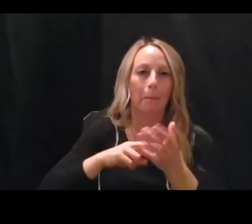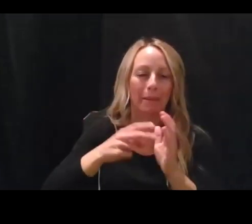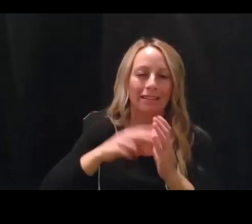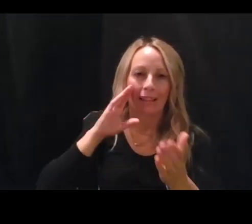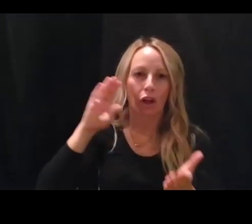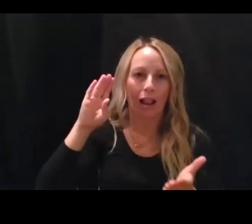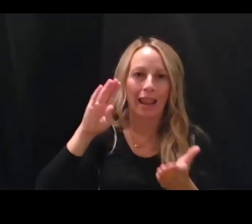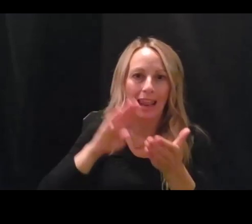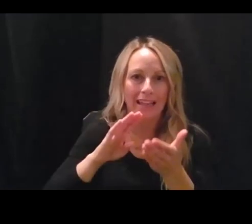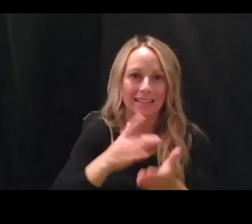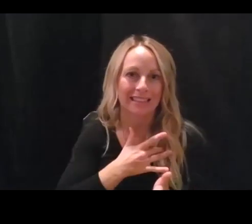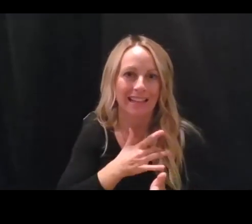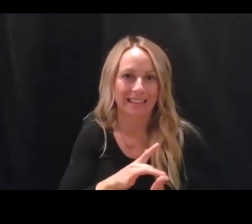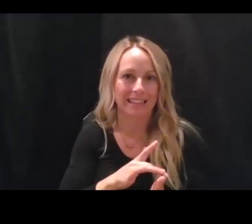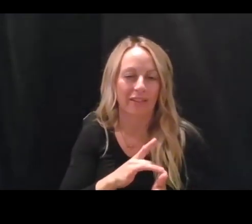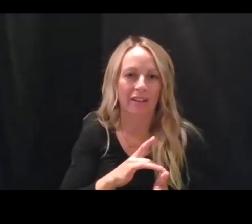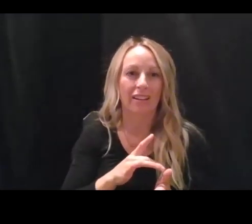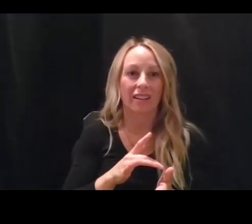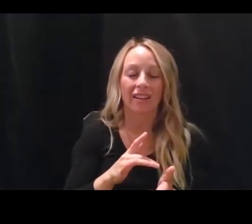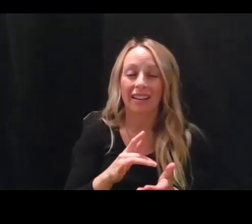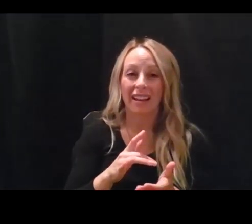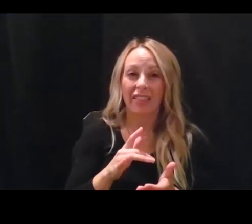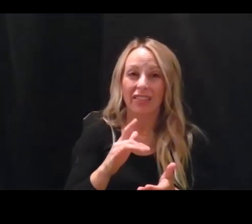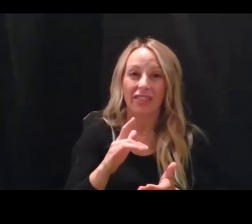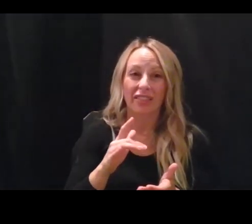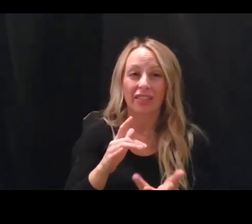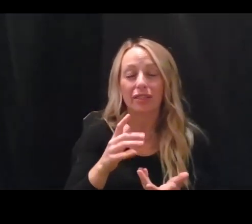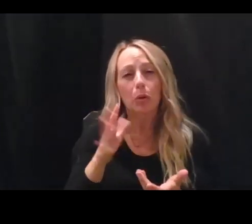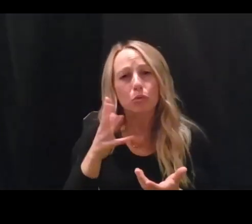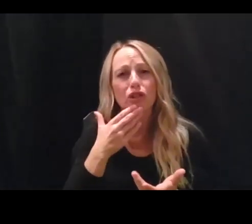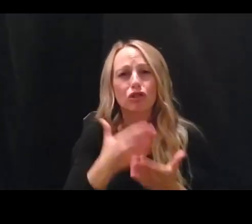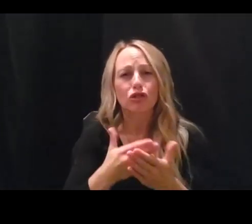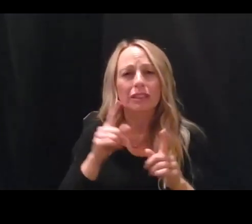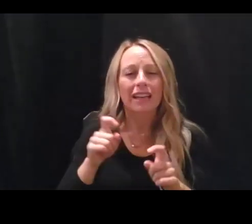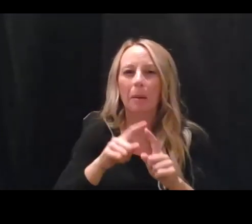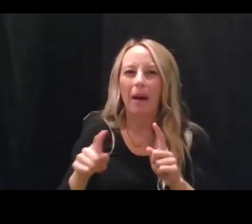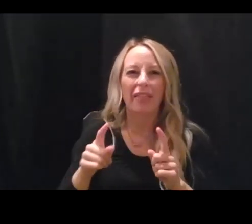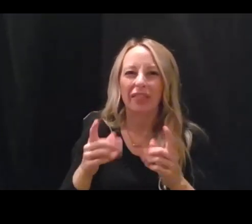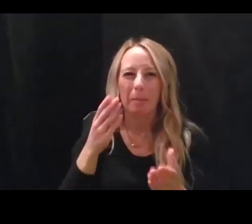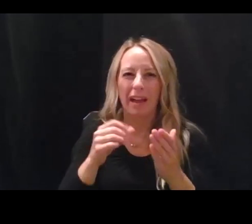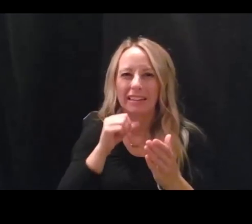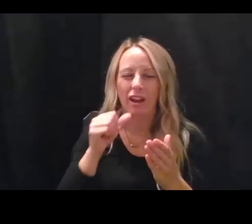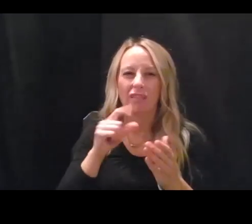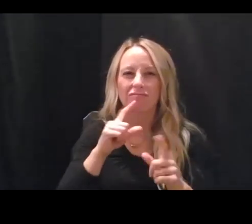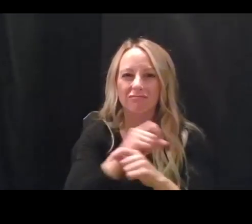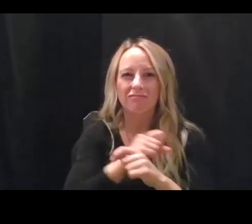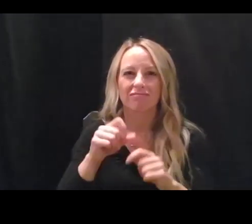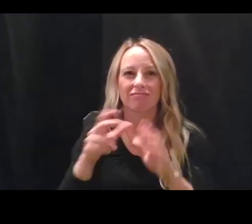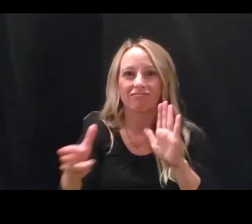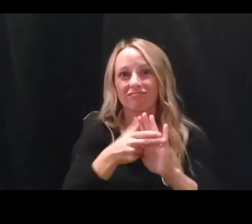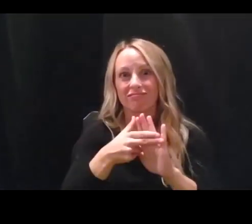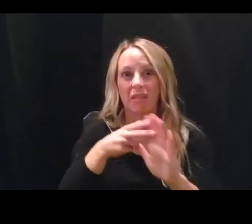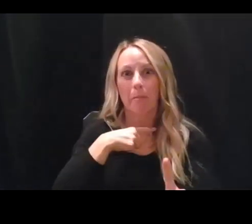to be positive than somebody who's infected. But they're pretty good tests, particularly in people with symptoms. They're really